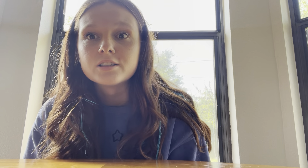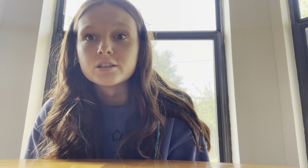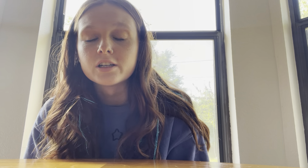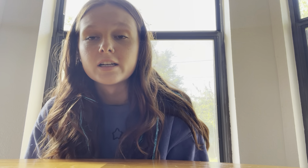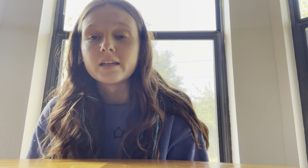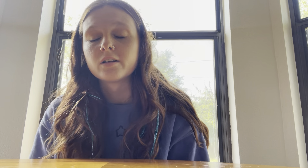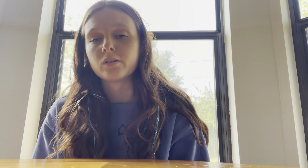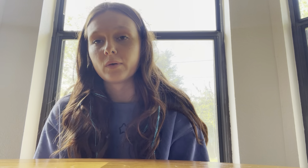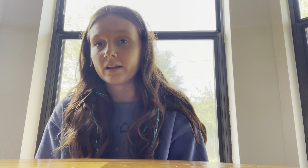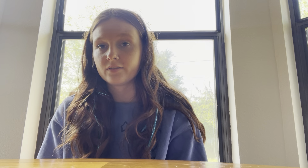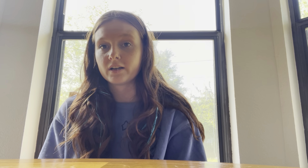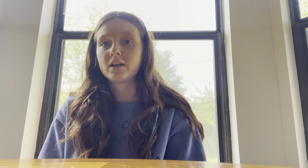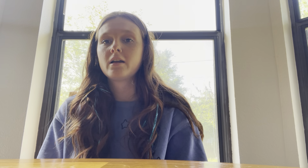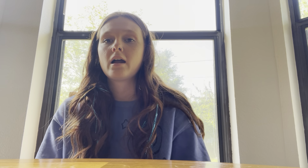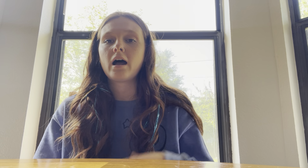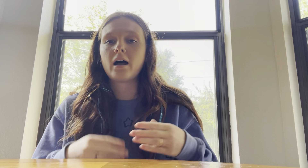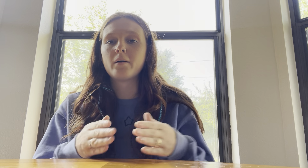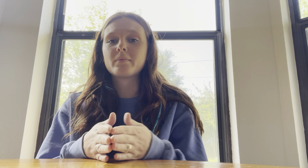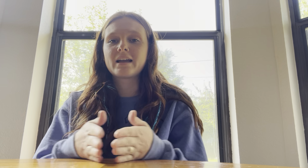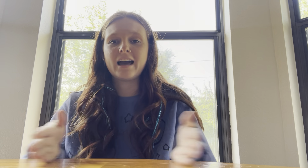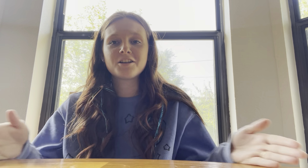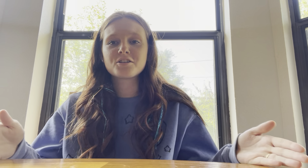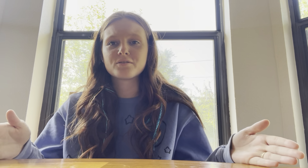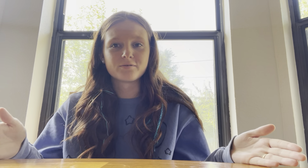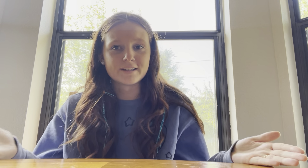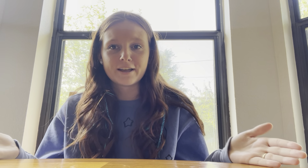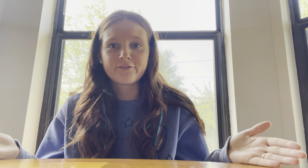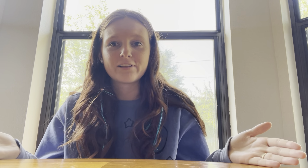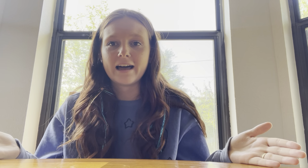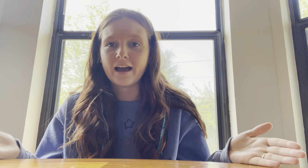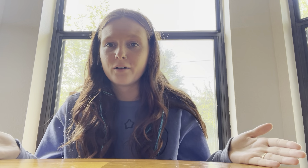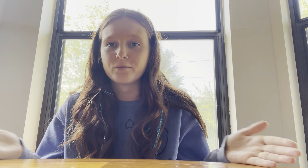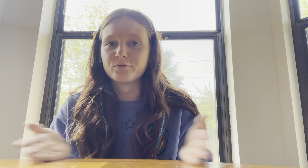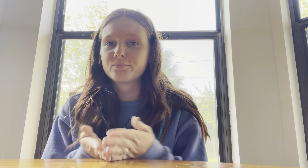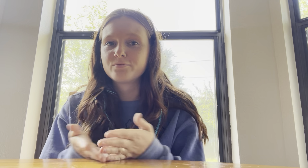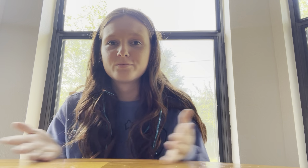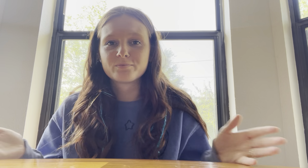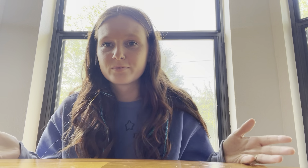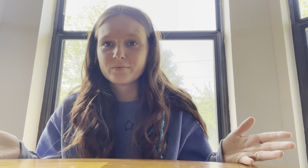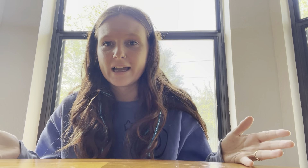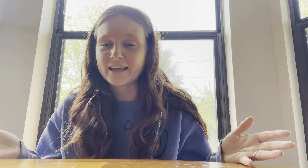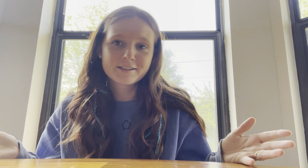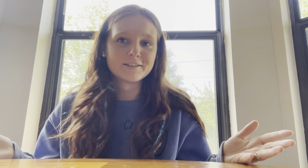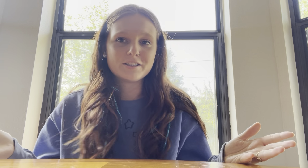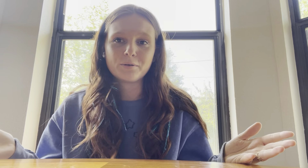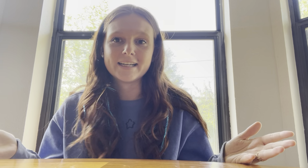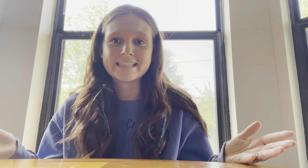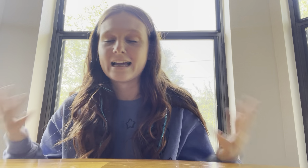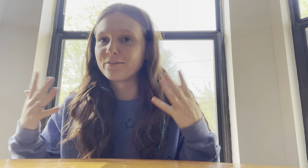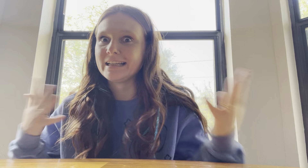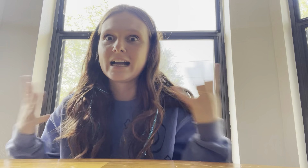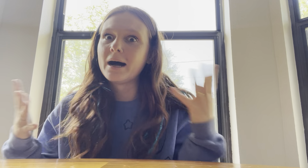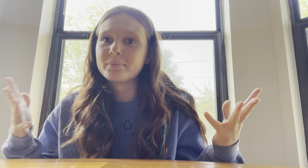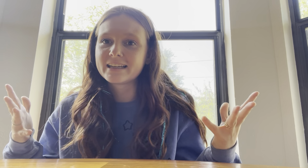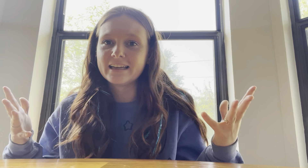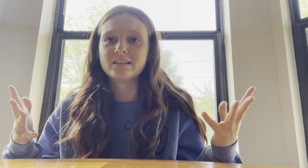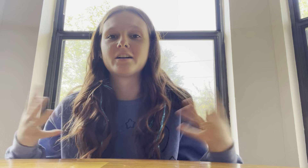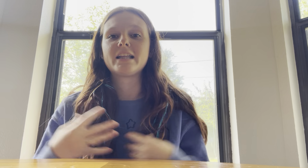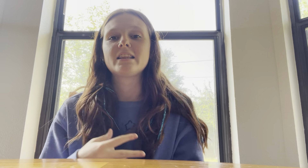are learning or whatever. Um, kind of just a really flat out answer to it. It's not really complicated or anything,